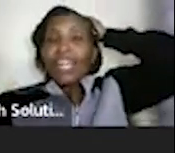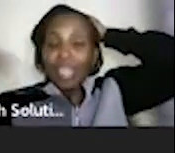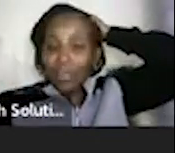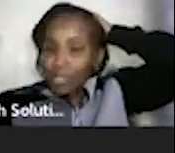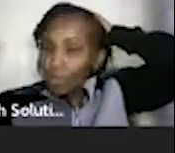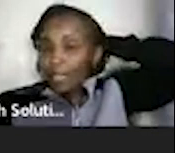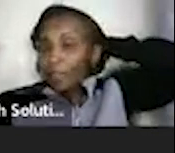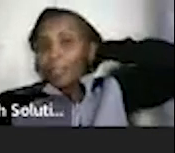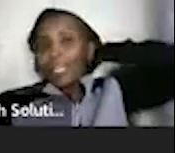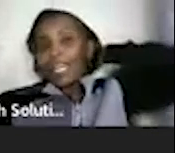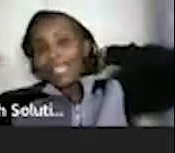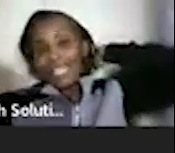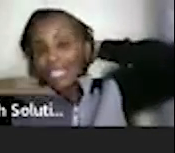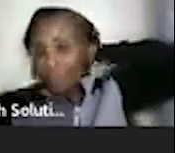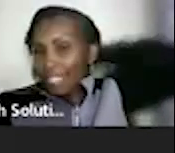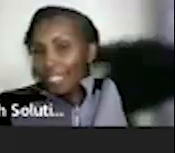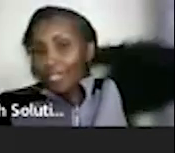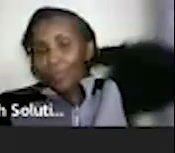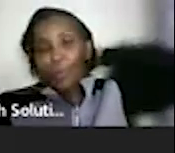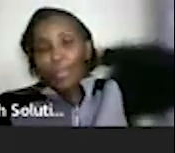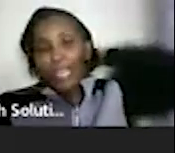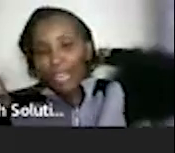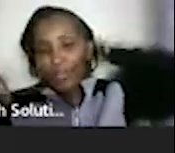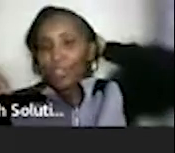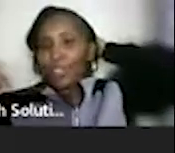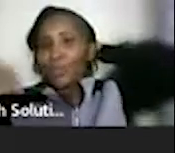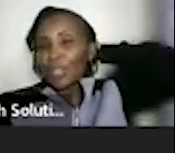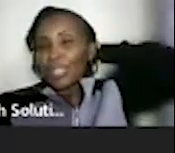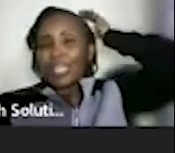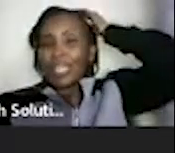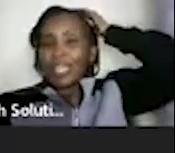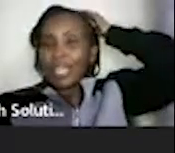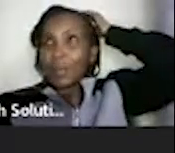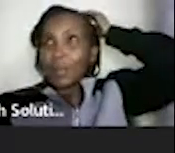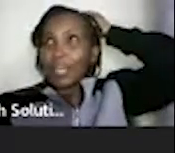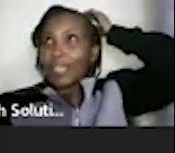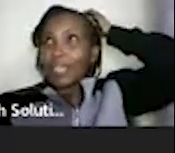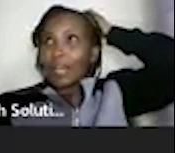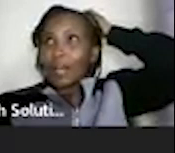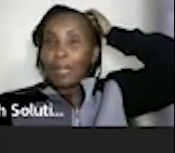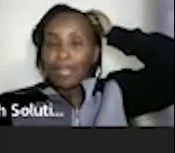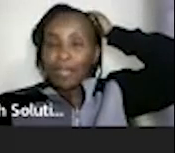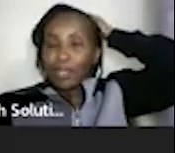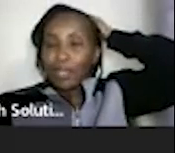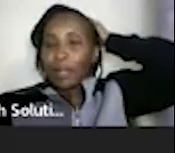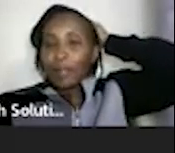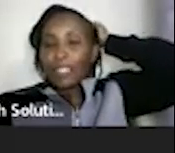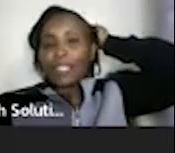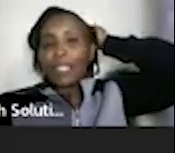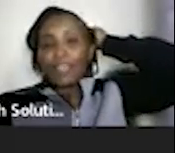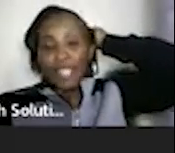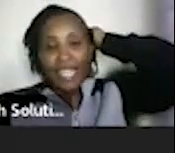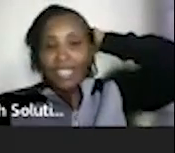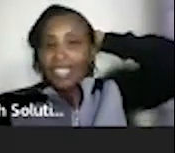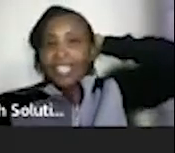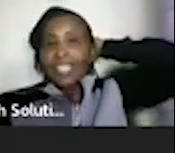and lake victoria uh the ease of access from nile front to the the where uh lake victoria meets